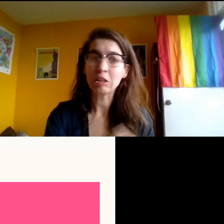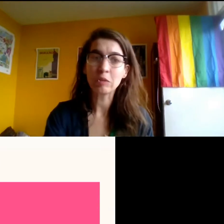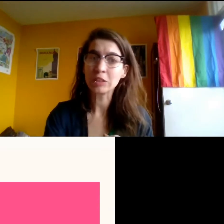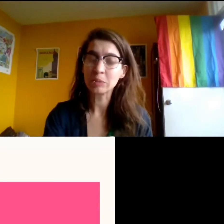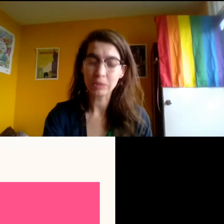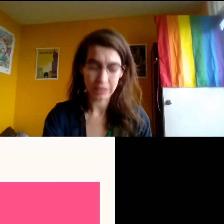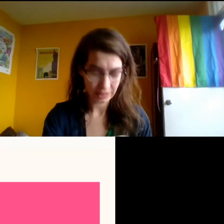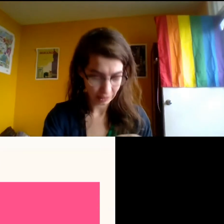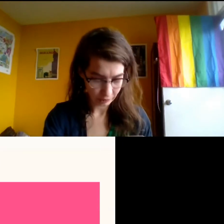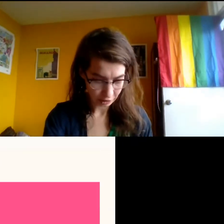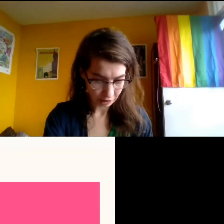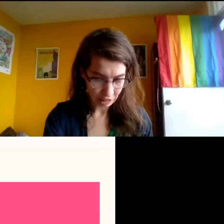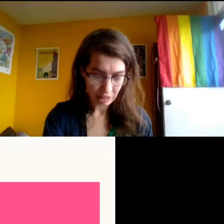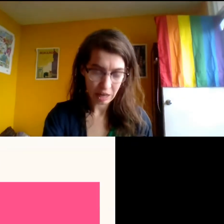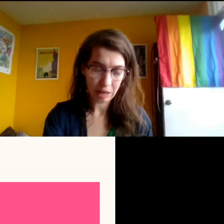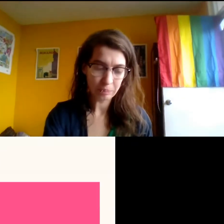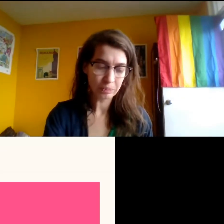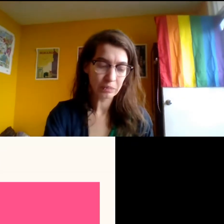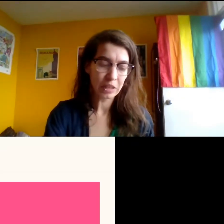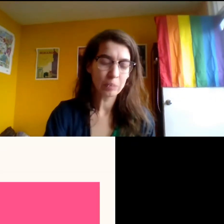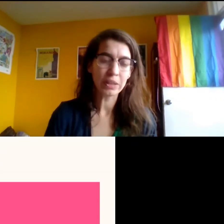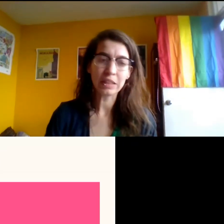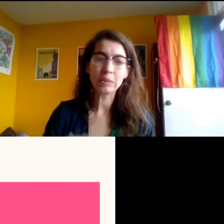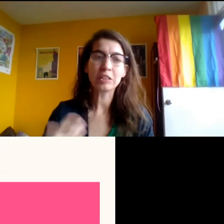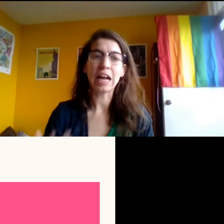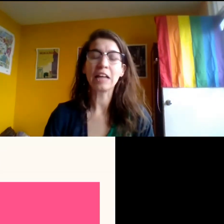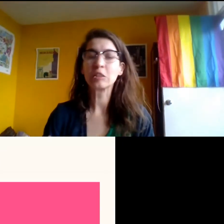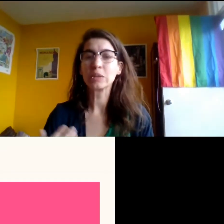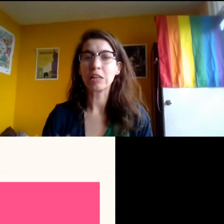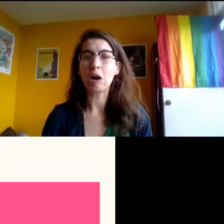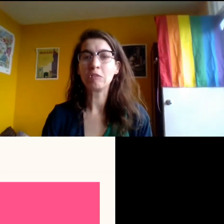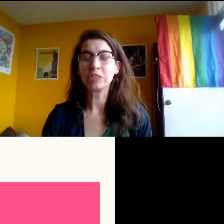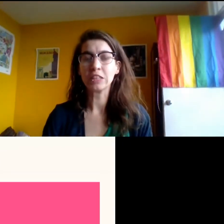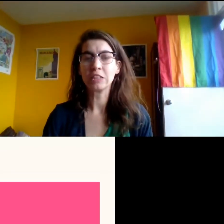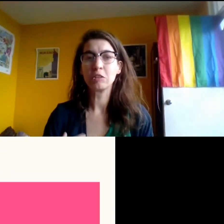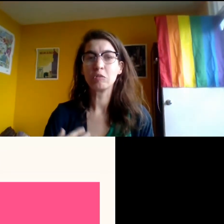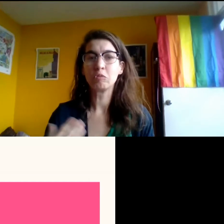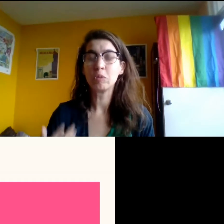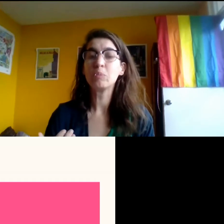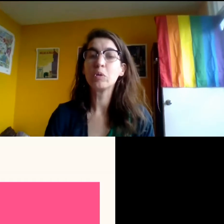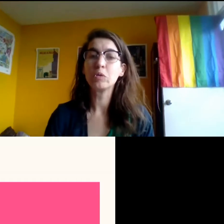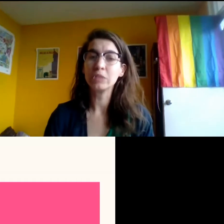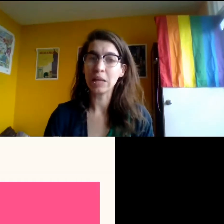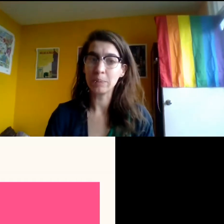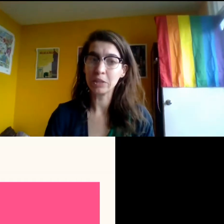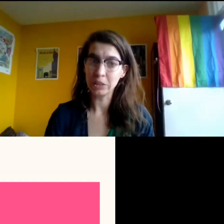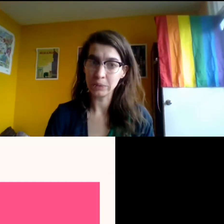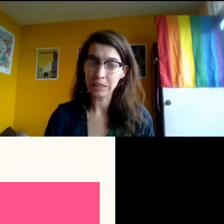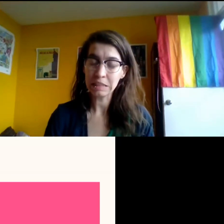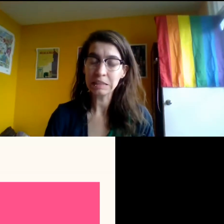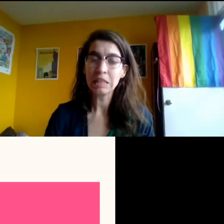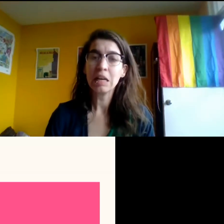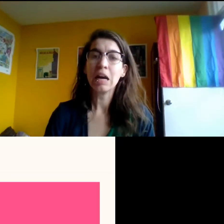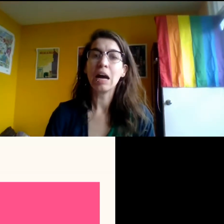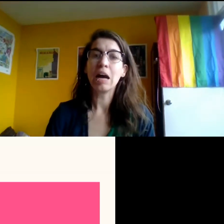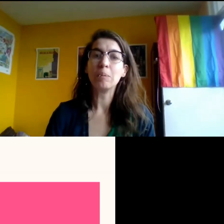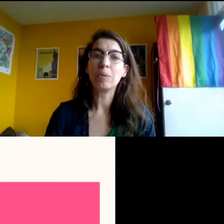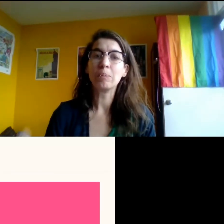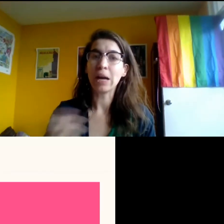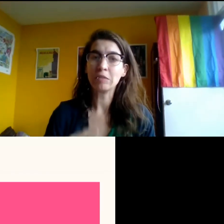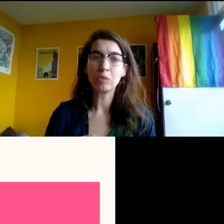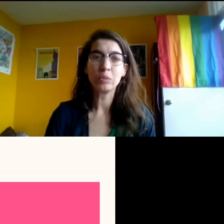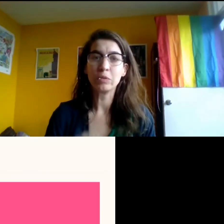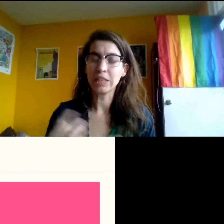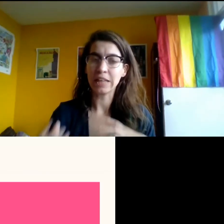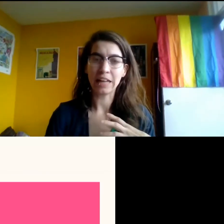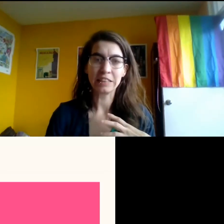language is not oversimplified language. Um, plain language actually often removes ambiguities, um,